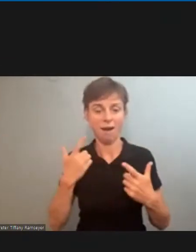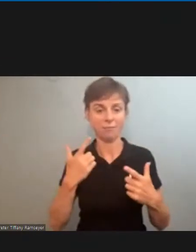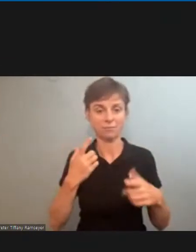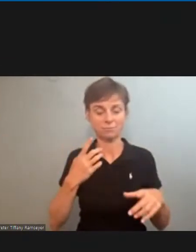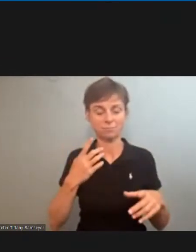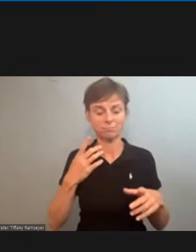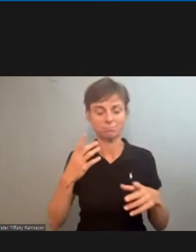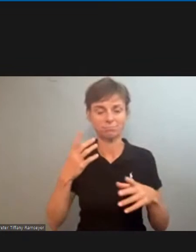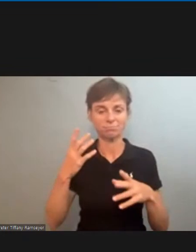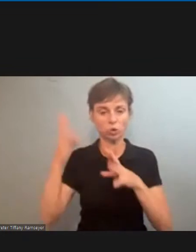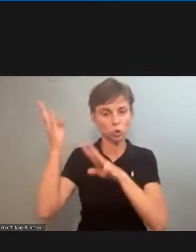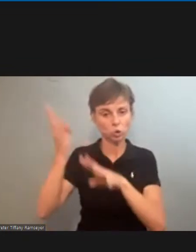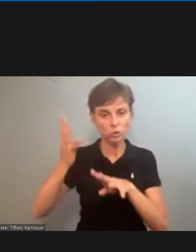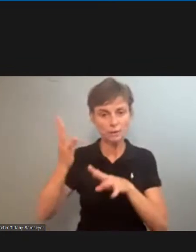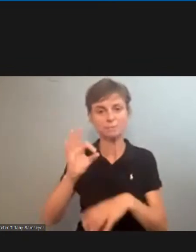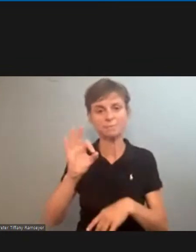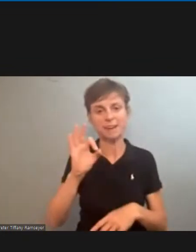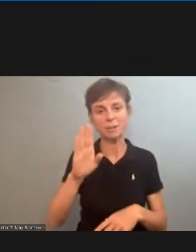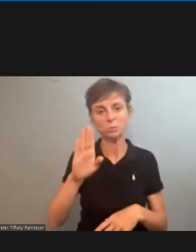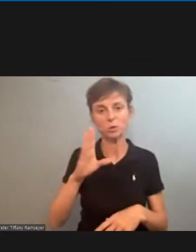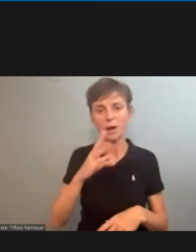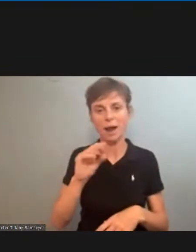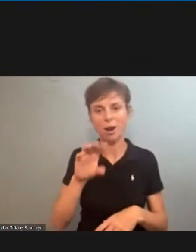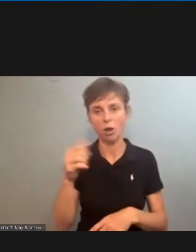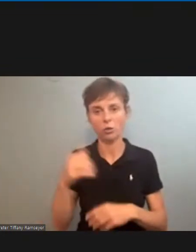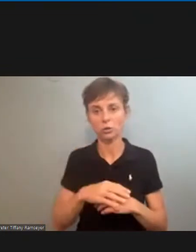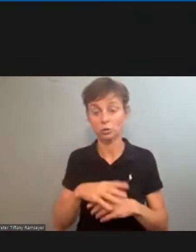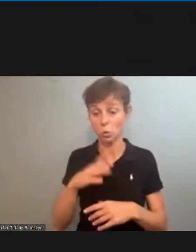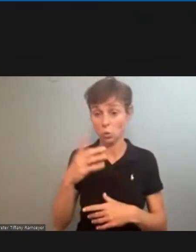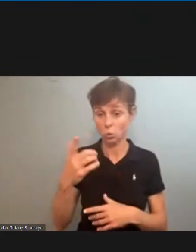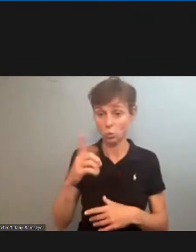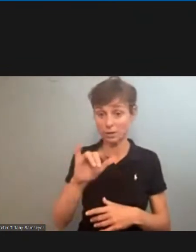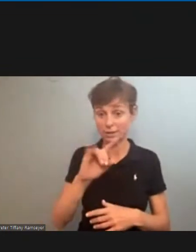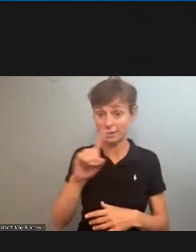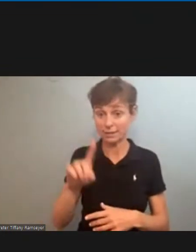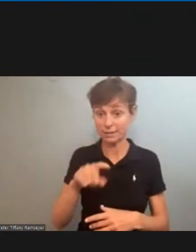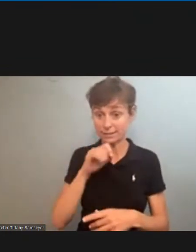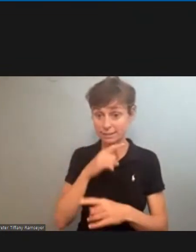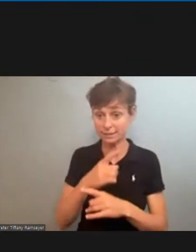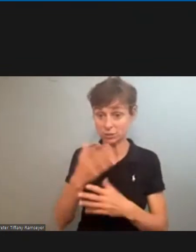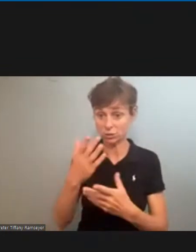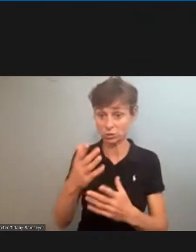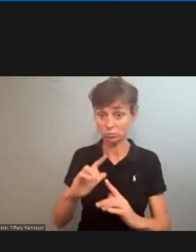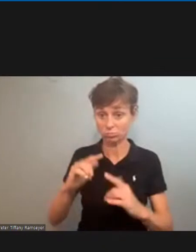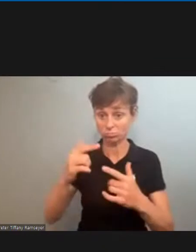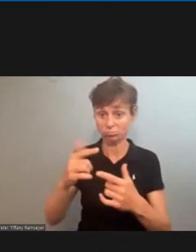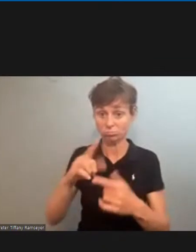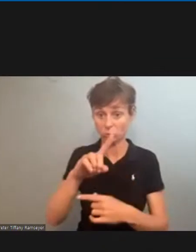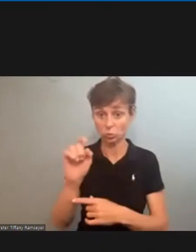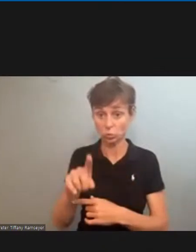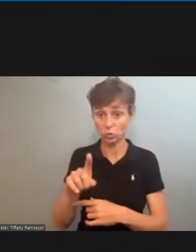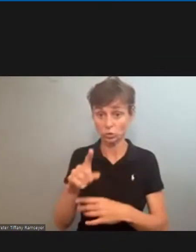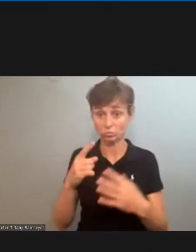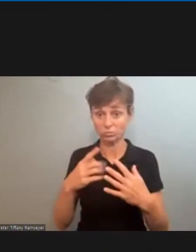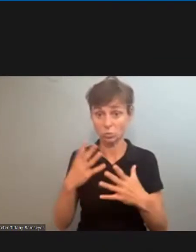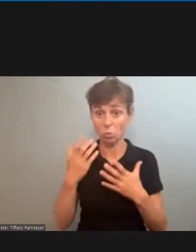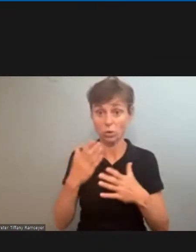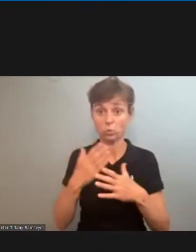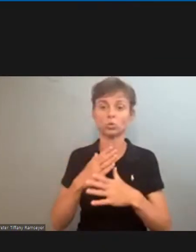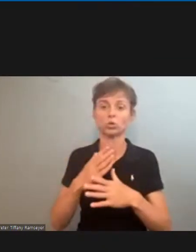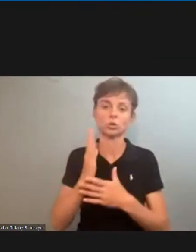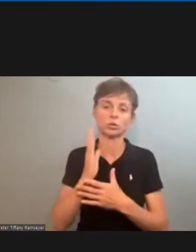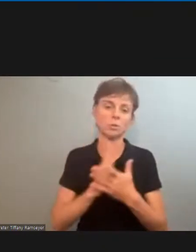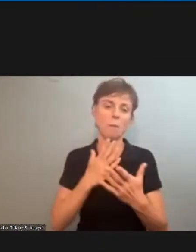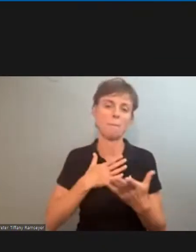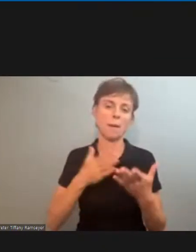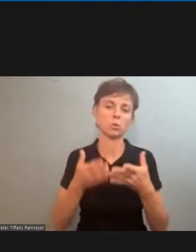and and by other means so sister liz powell i'd just like to turn it back to you to start with the questions i just wanted to share some of those some